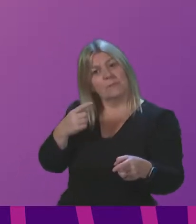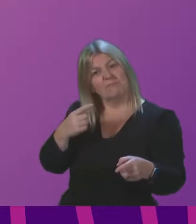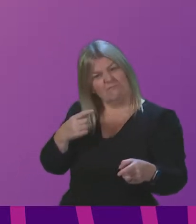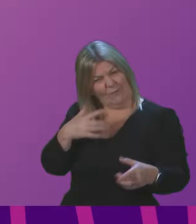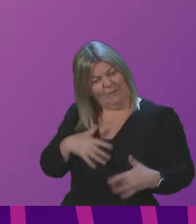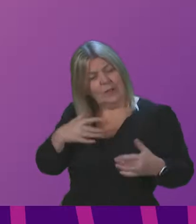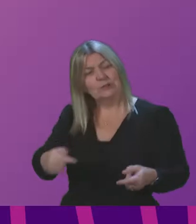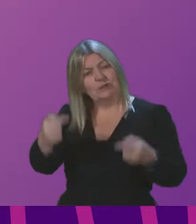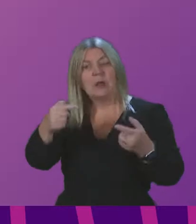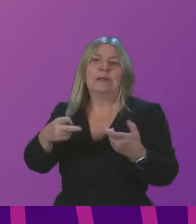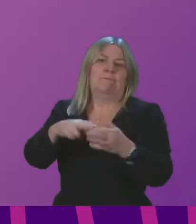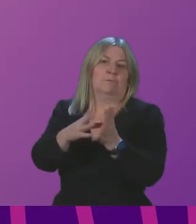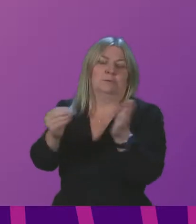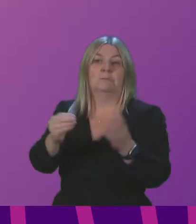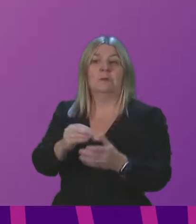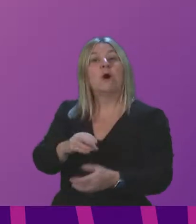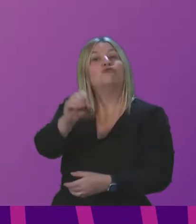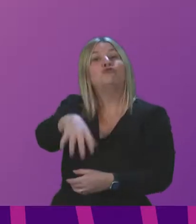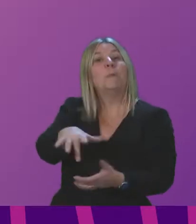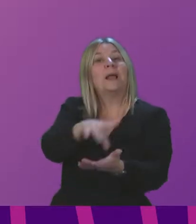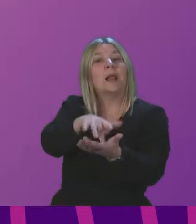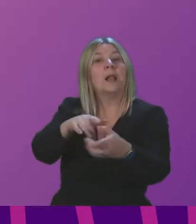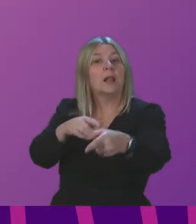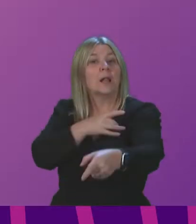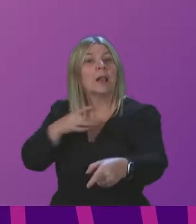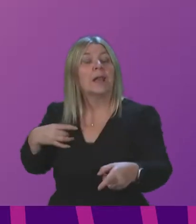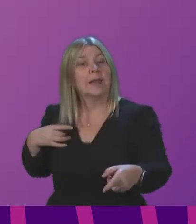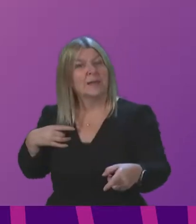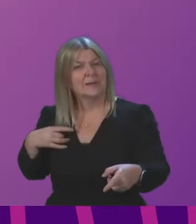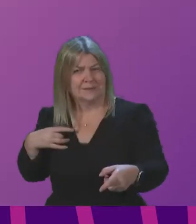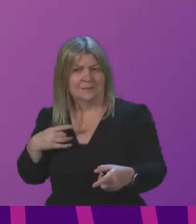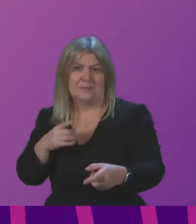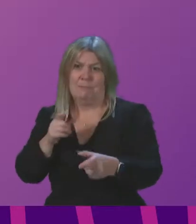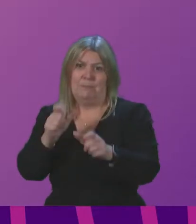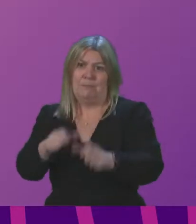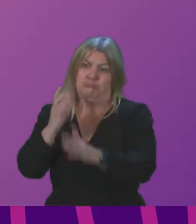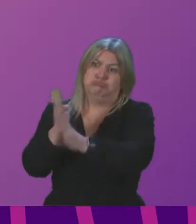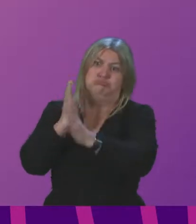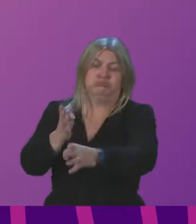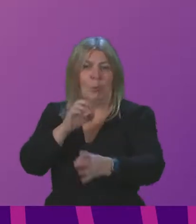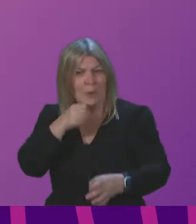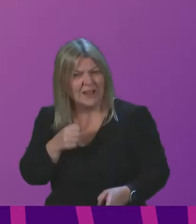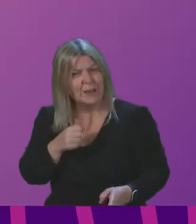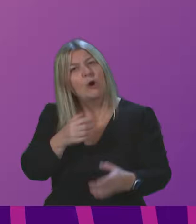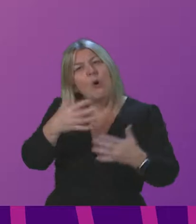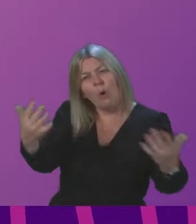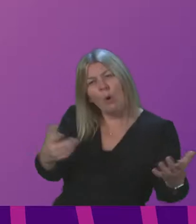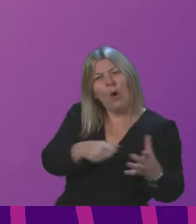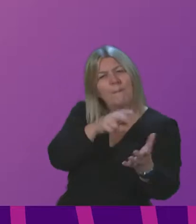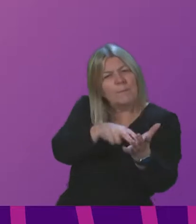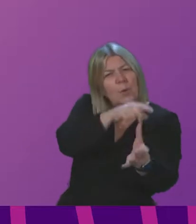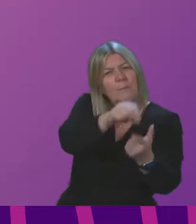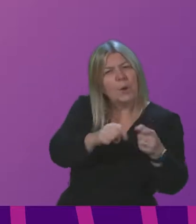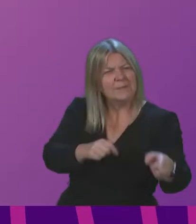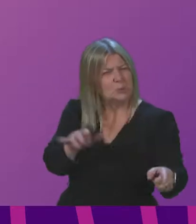clinic, more people may turn up than can be coped with? Jackie Bailey. Can I say that my experience, certainly in